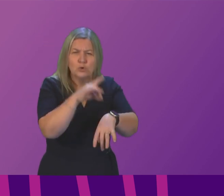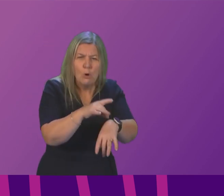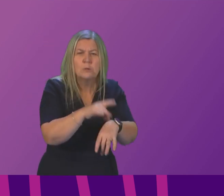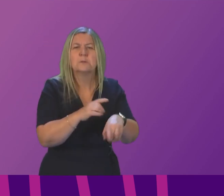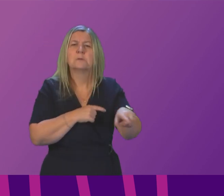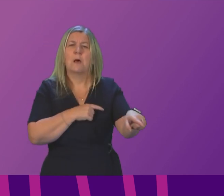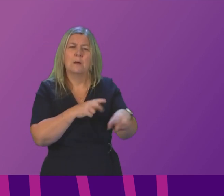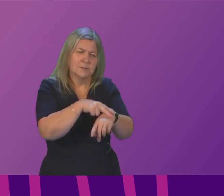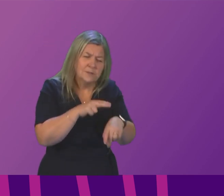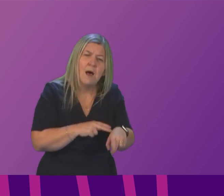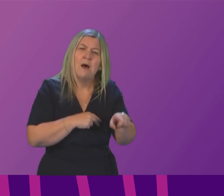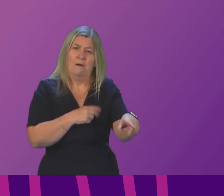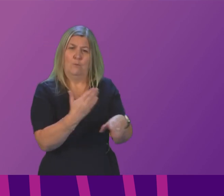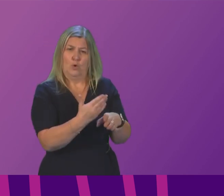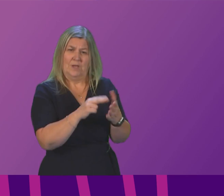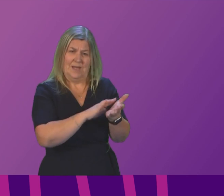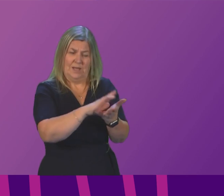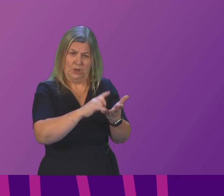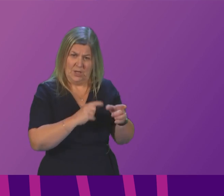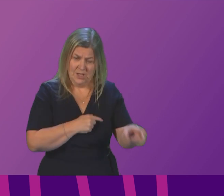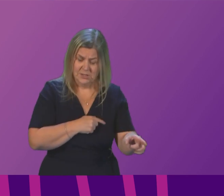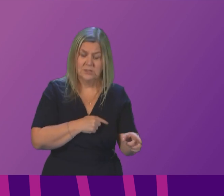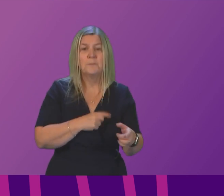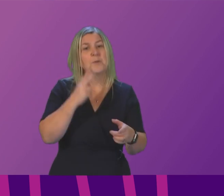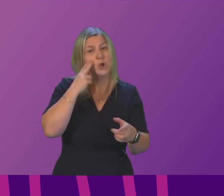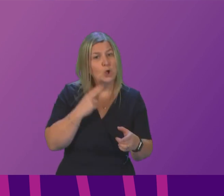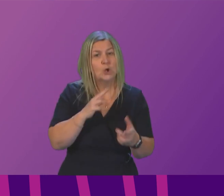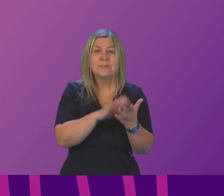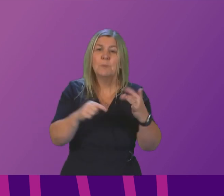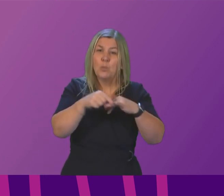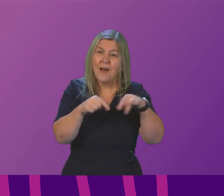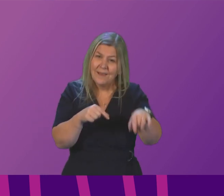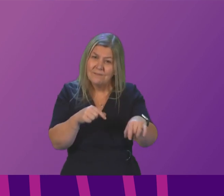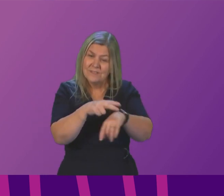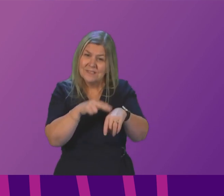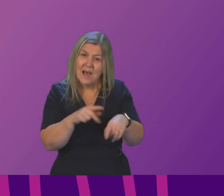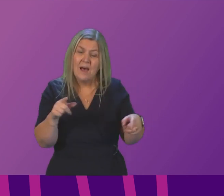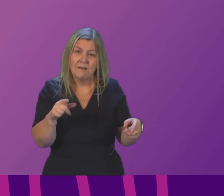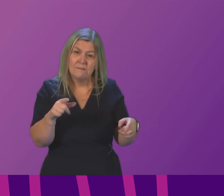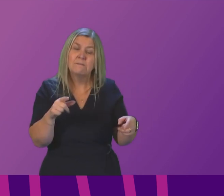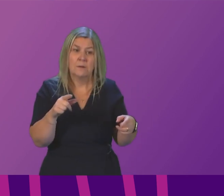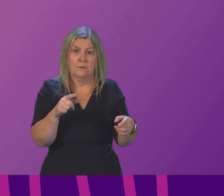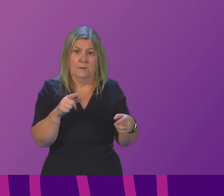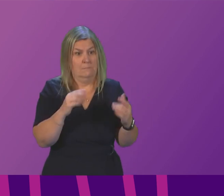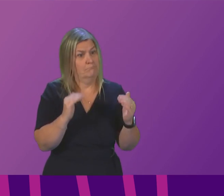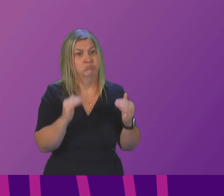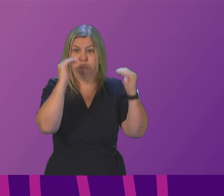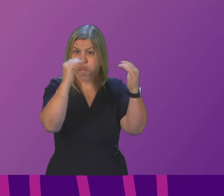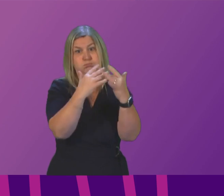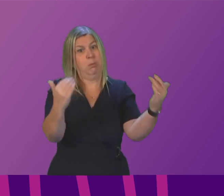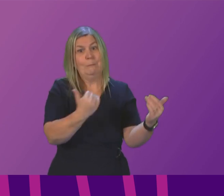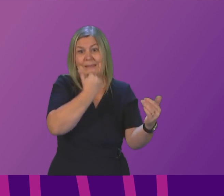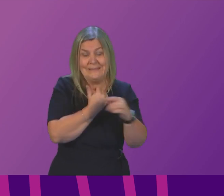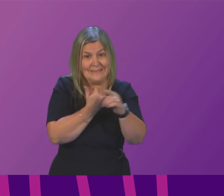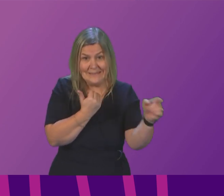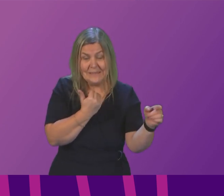in our national health service nursing and midwifery staffing though in Scotland is currently at a record high since this government